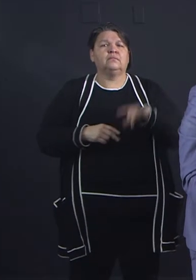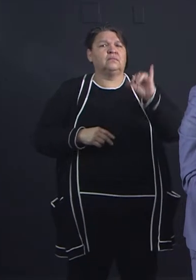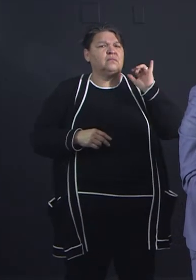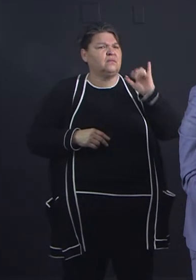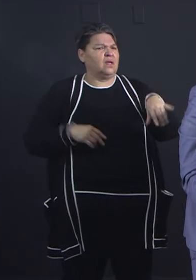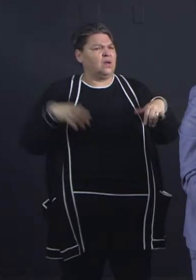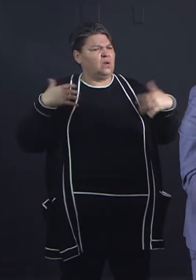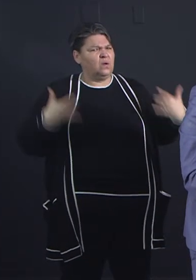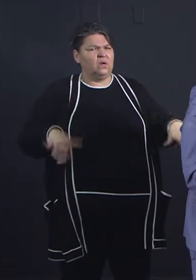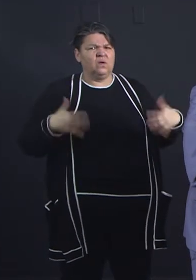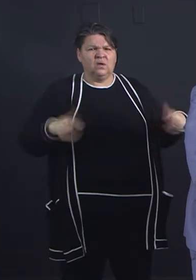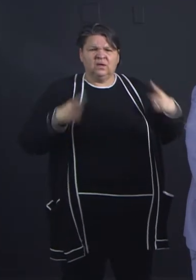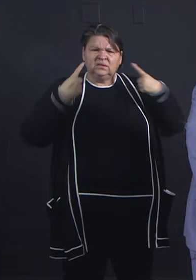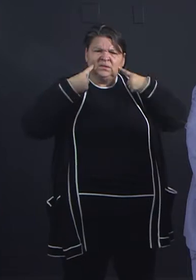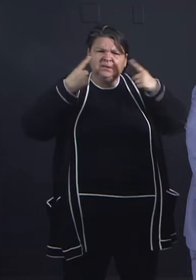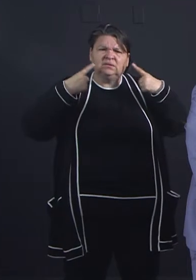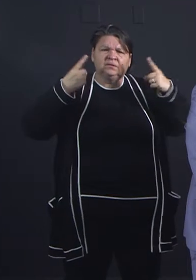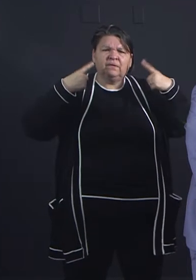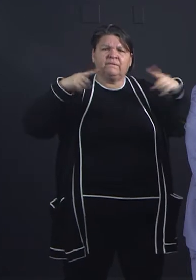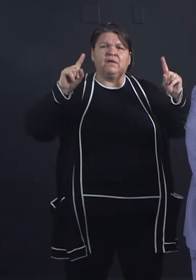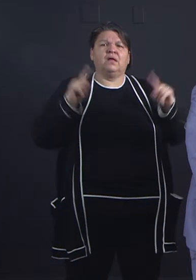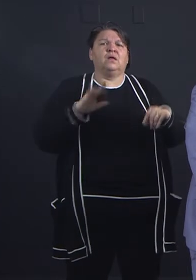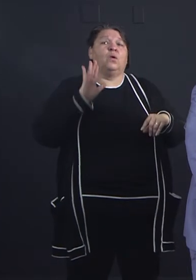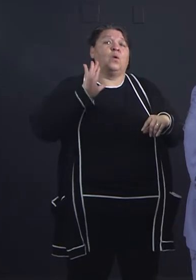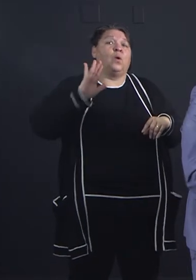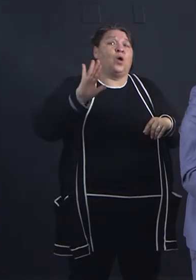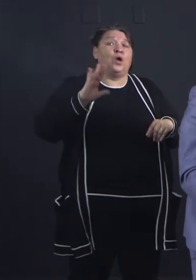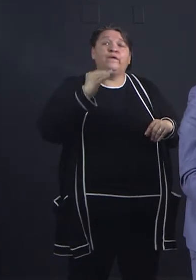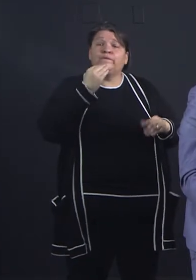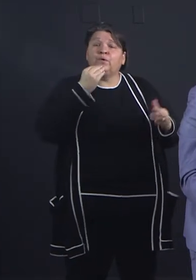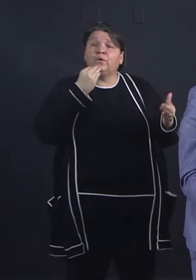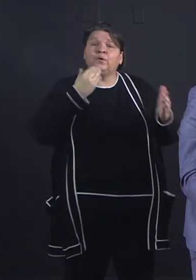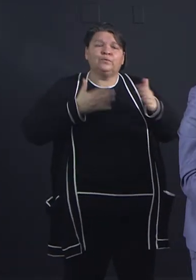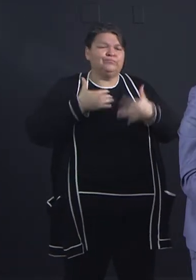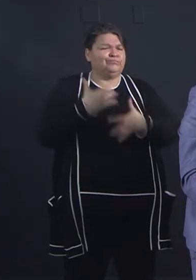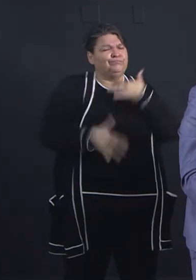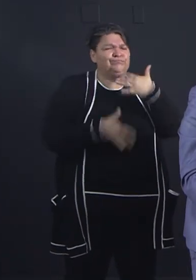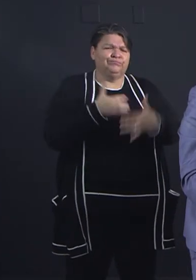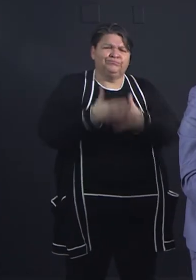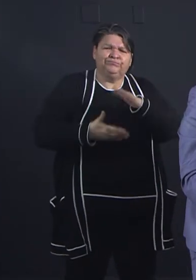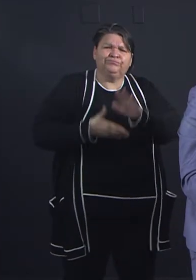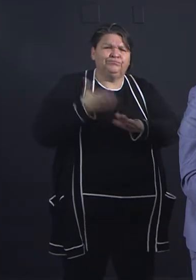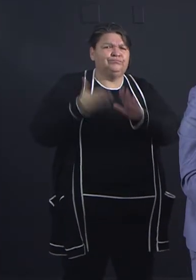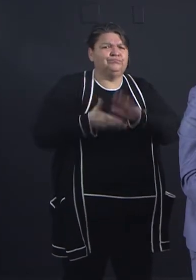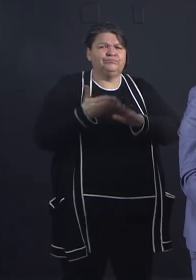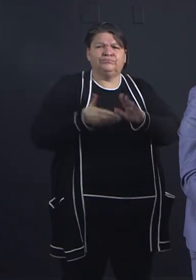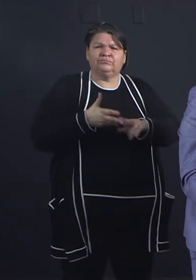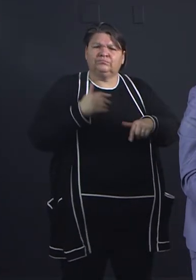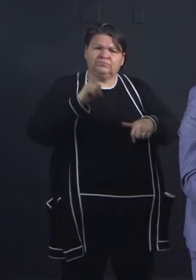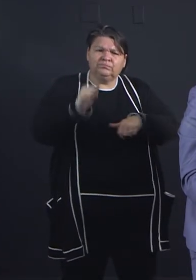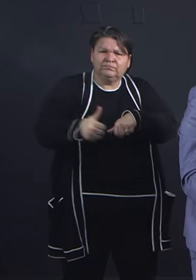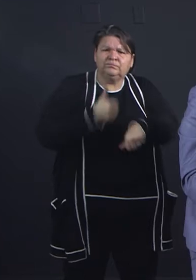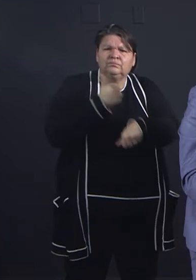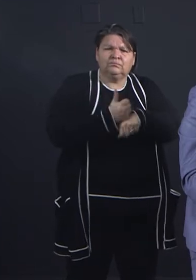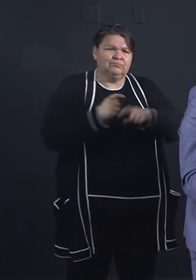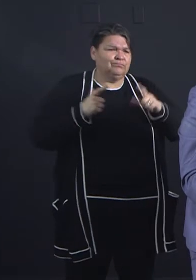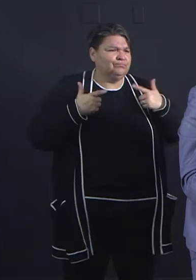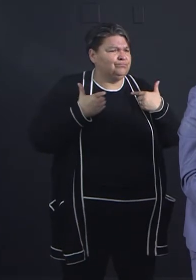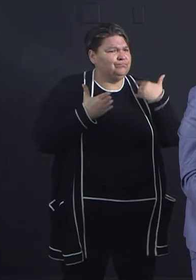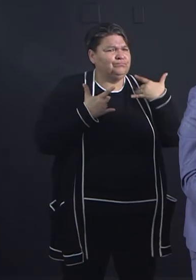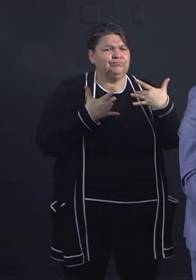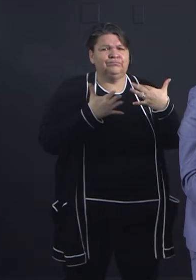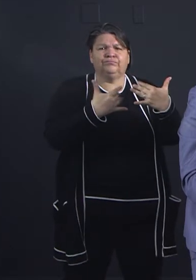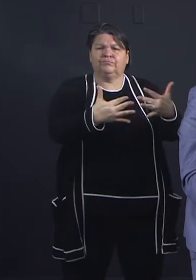always impressed with the functions of y'all's, but you stood that up so quick and got it going. You know, in classic